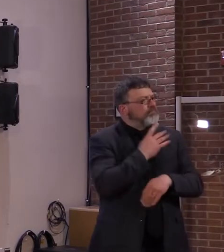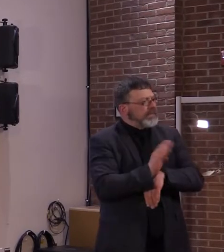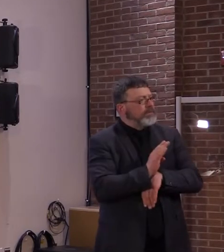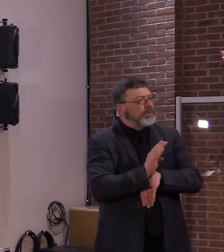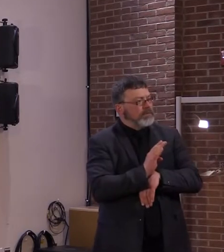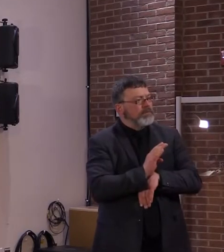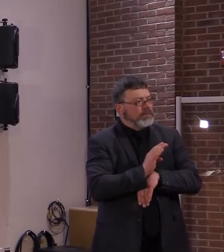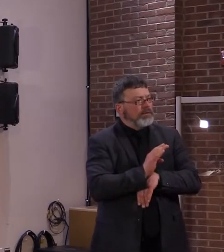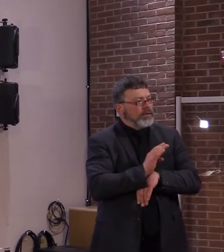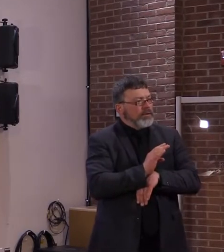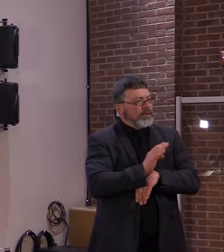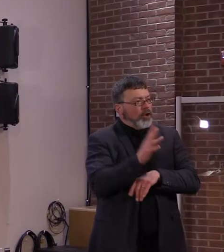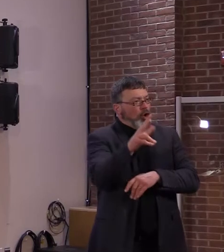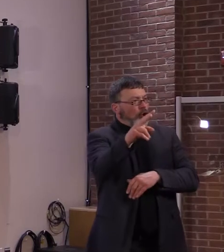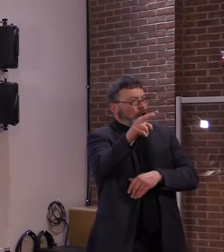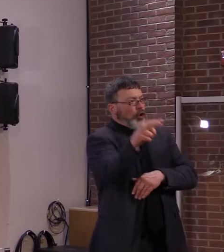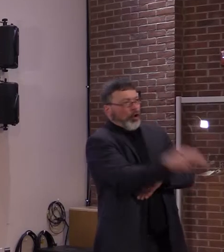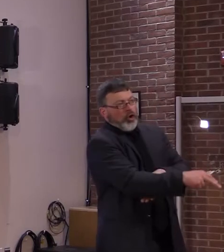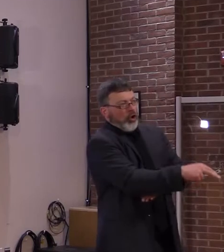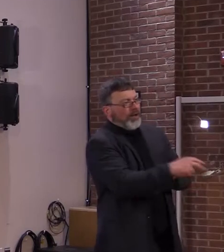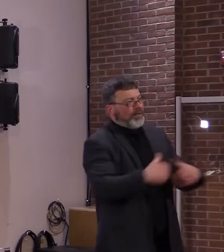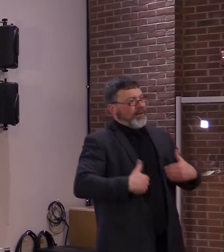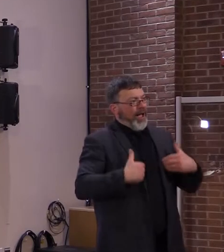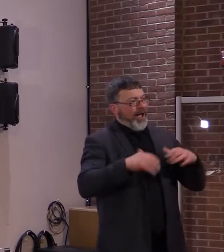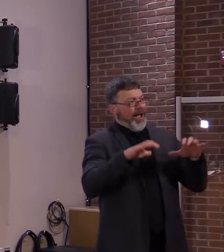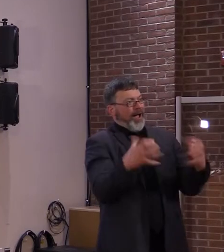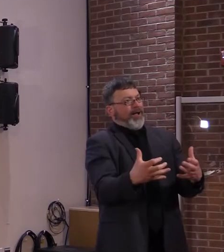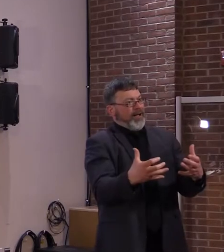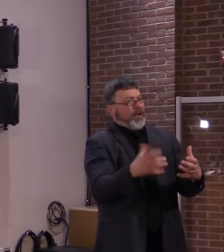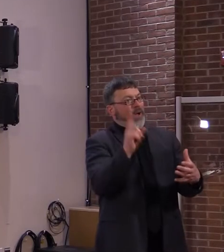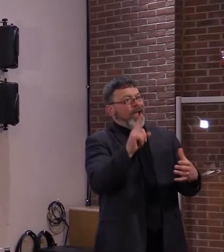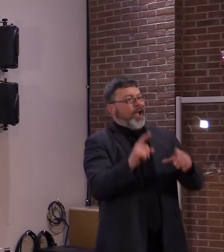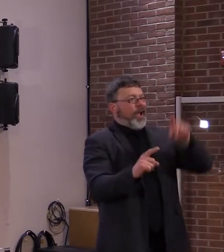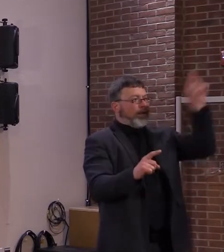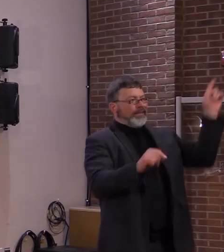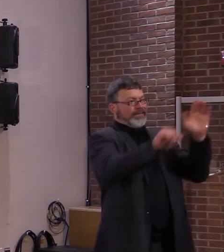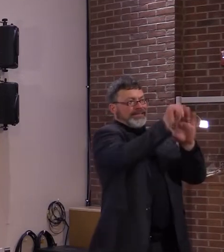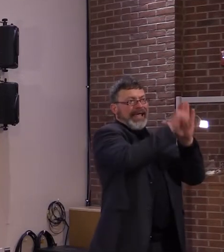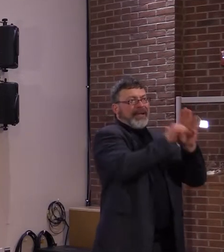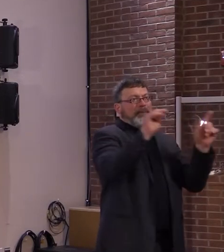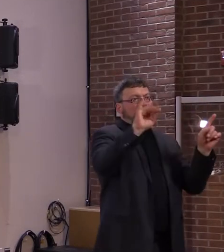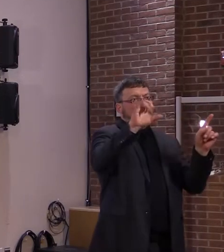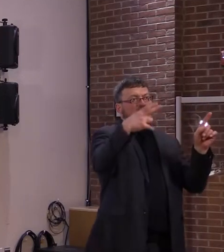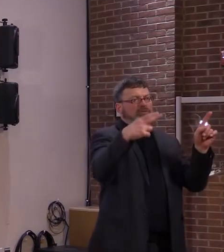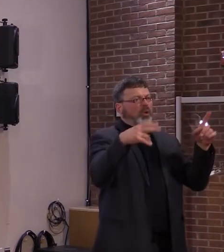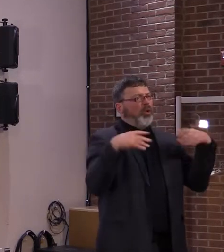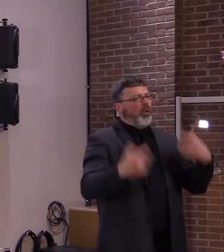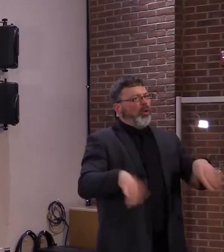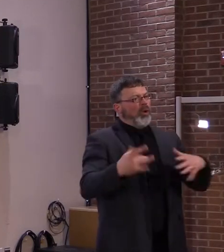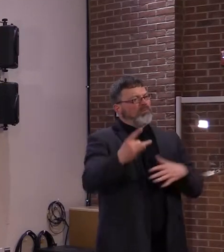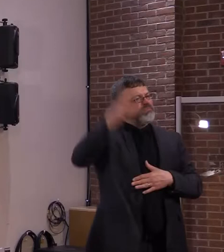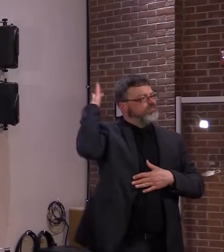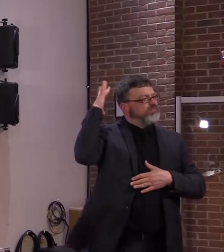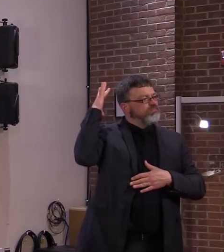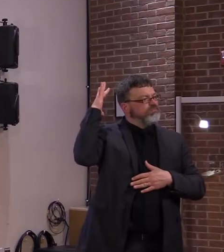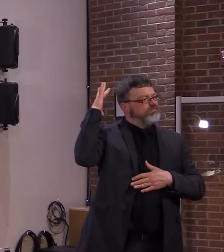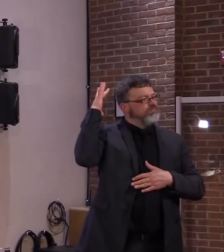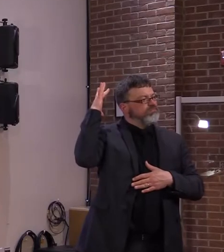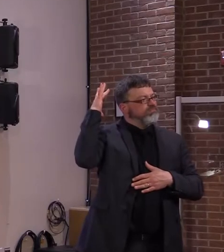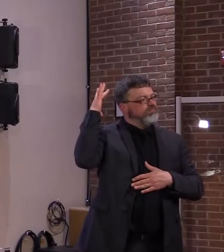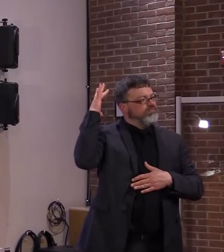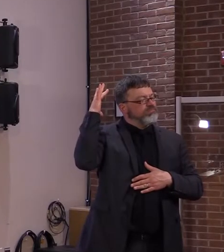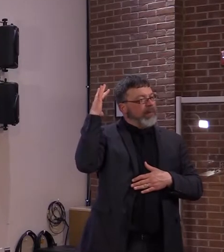Michigan right now. But I also know it's easy that young people may think that will never happen to them.